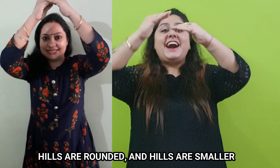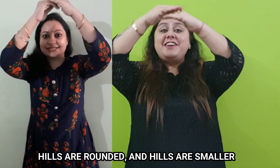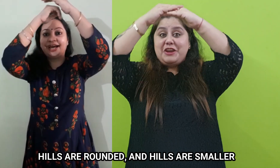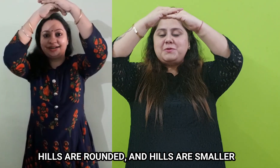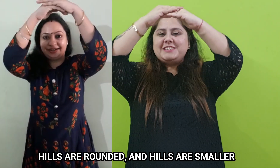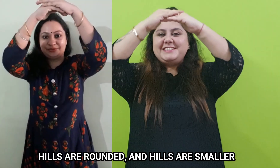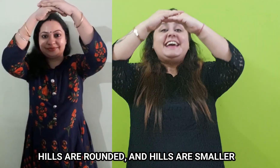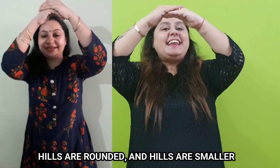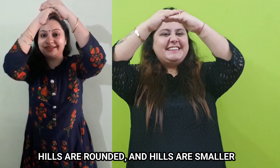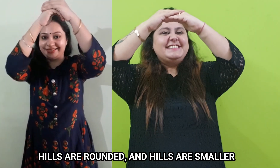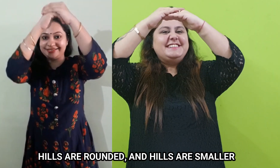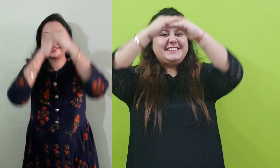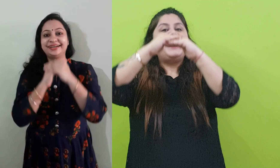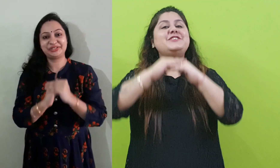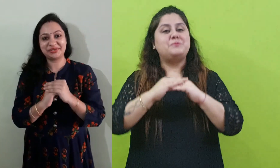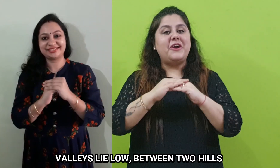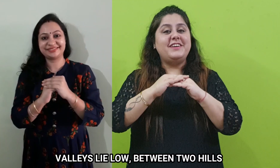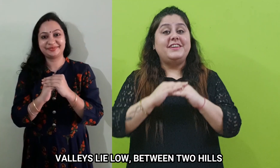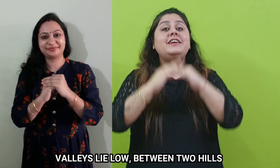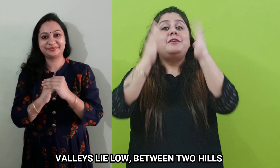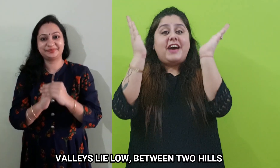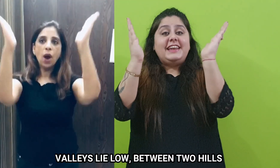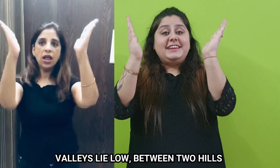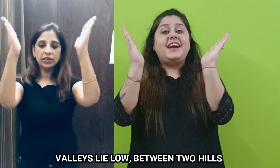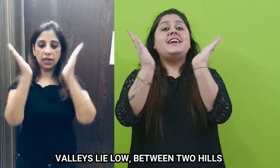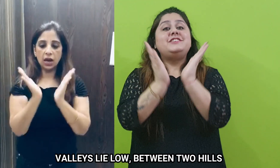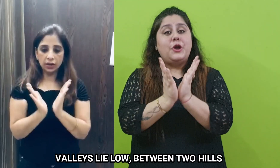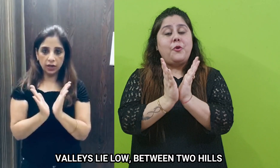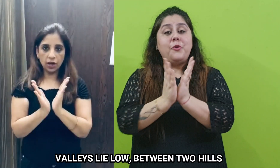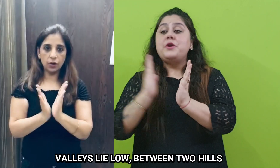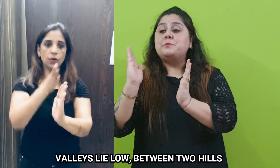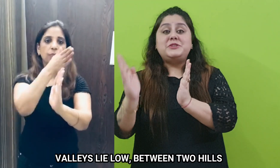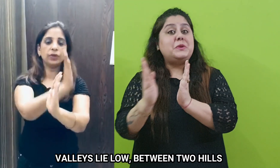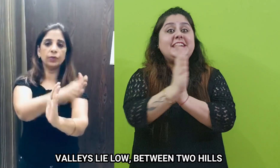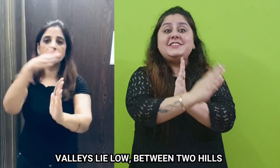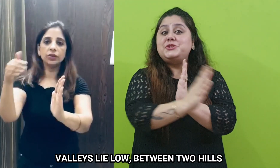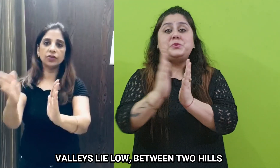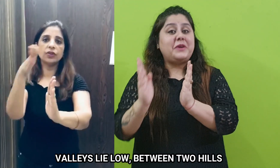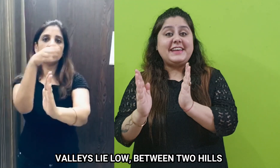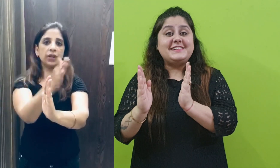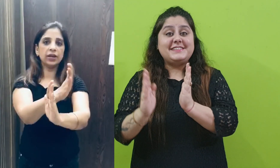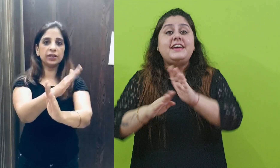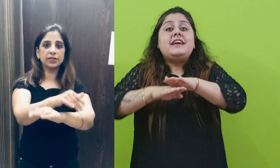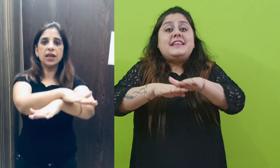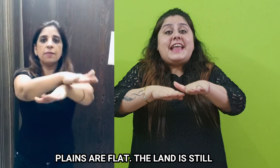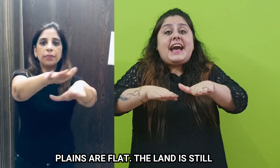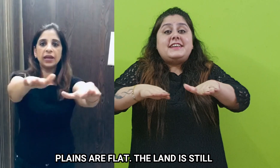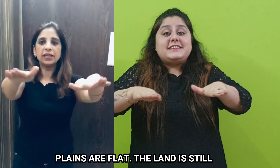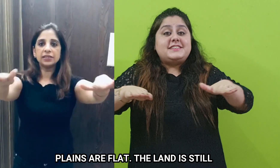are rounded and hills are smaller. Valleys lie low between two hills. Plains